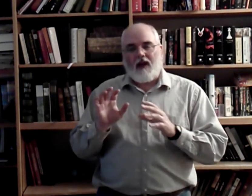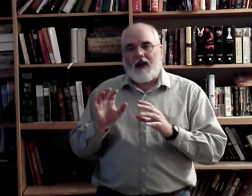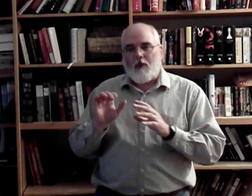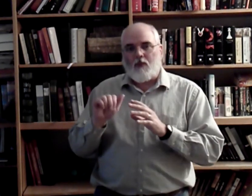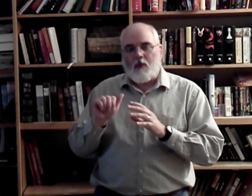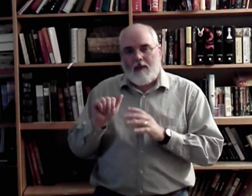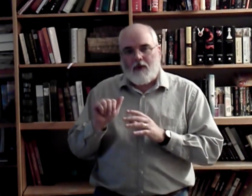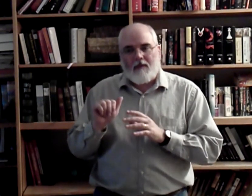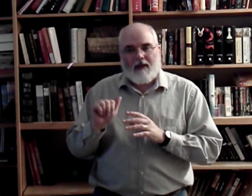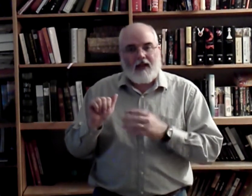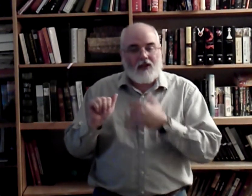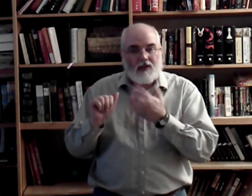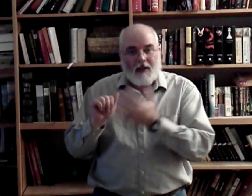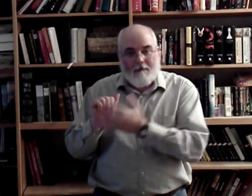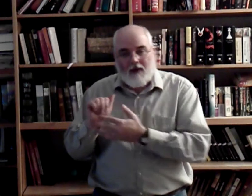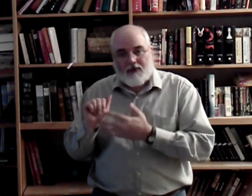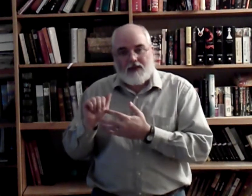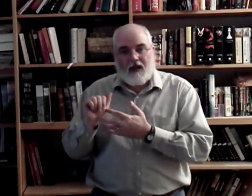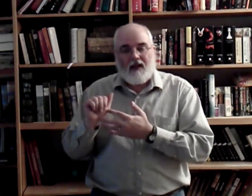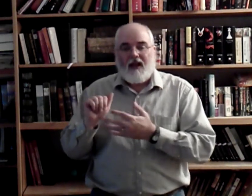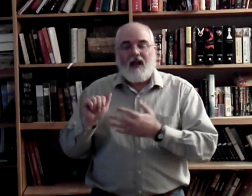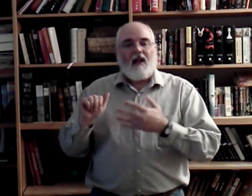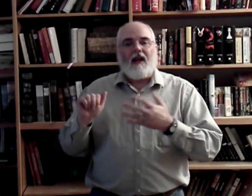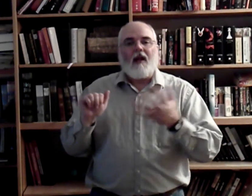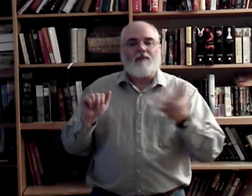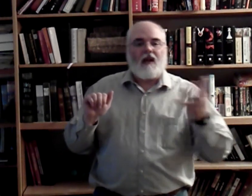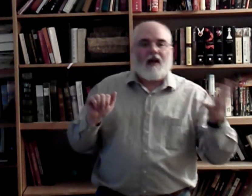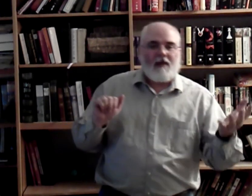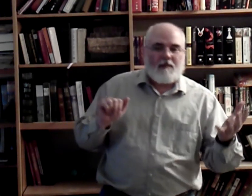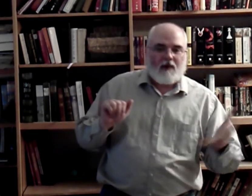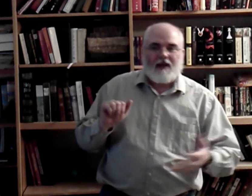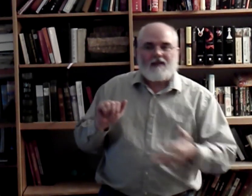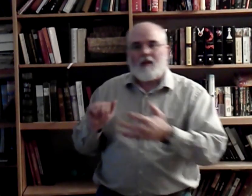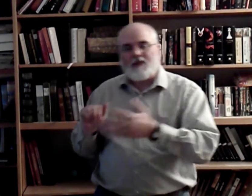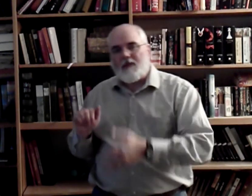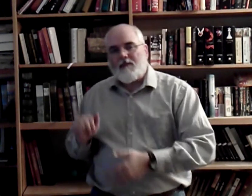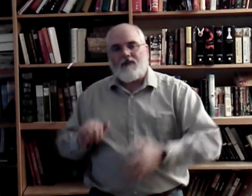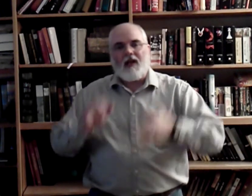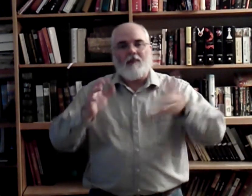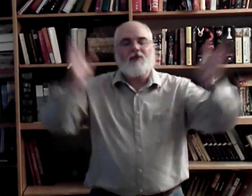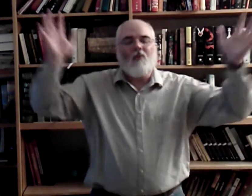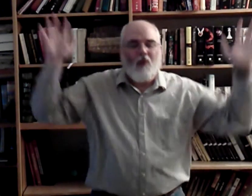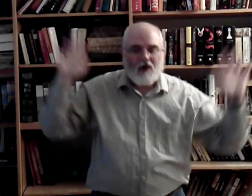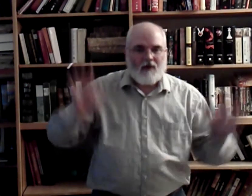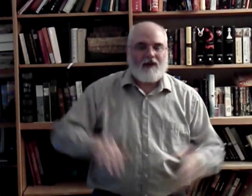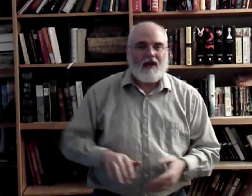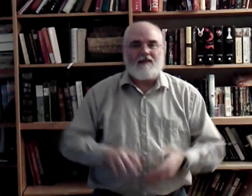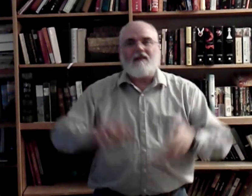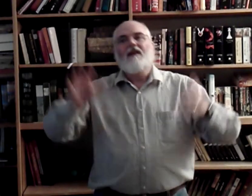help remembering it by telling you something about the sign. It helps a lot of people. It doesn't help some people. If it helps you, wonderful. It doesn't...